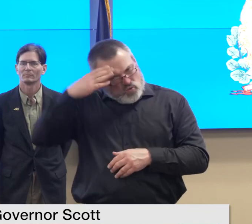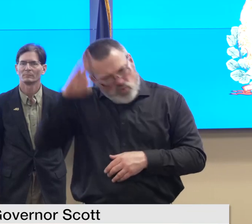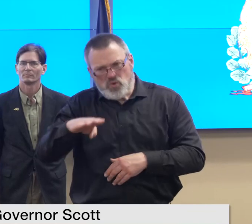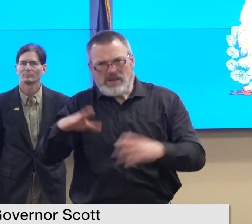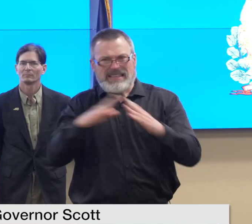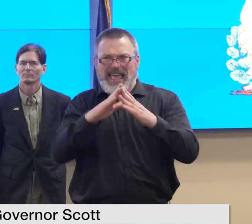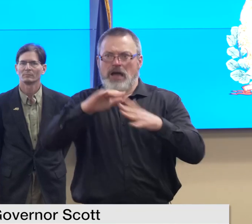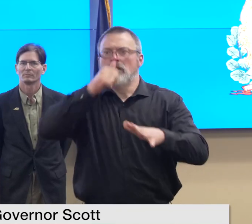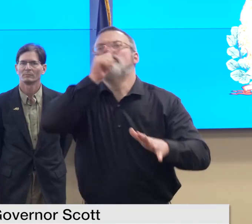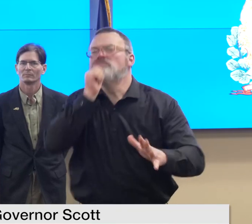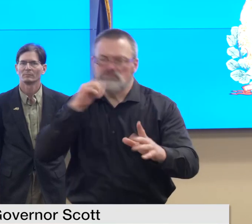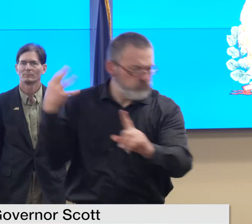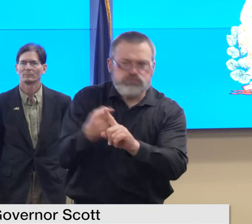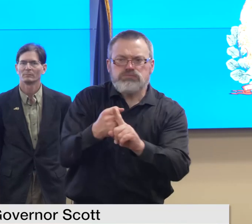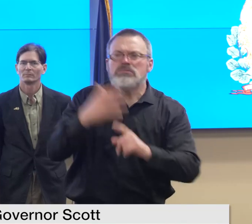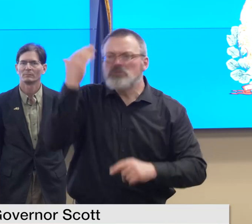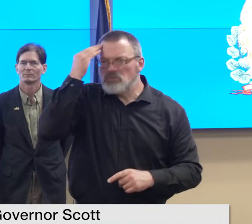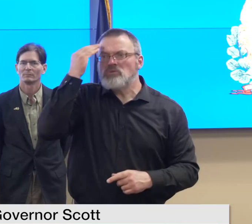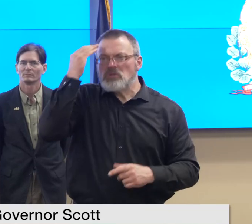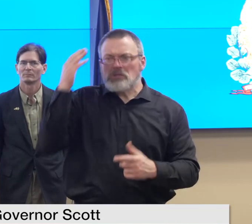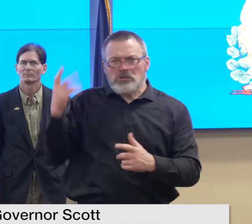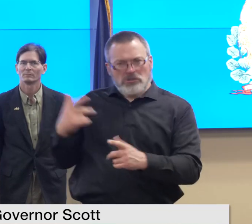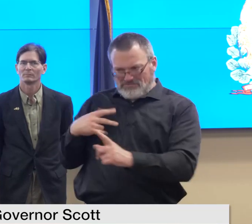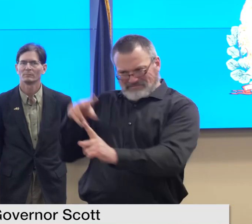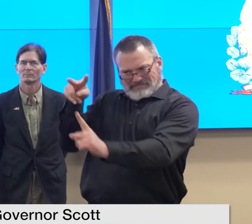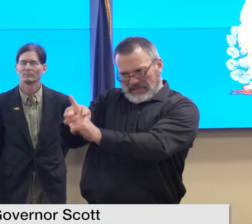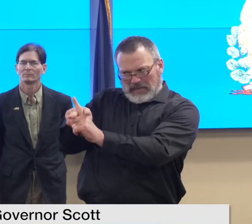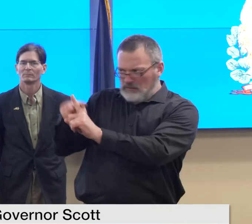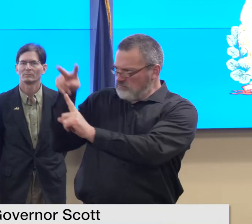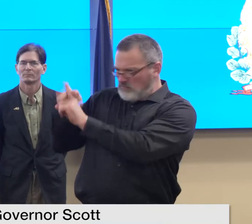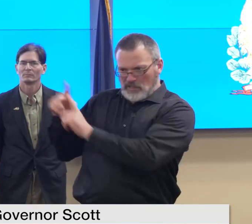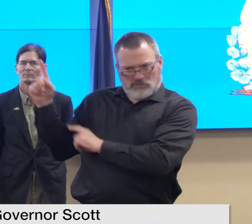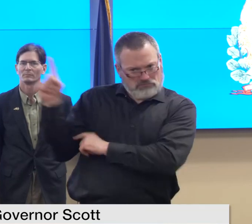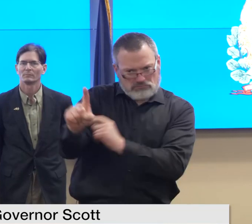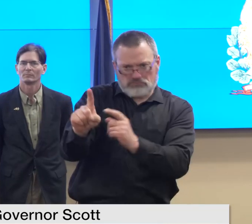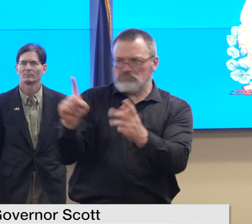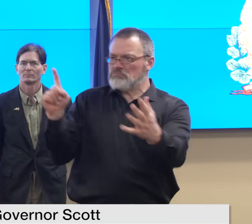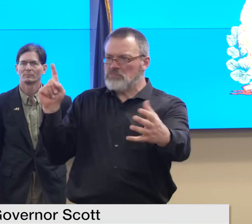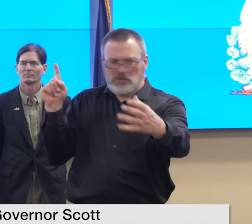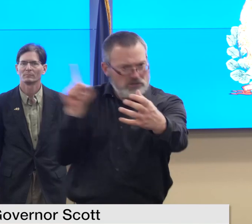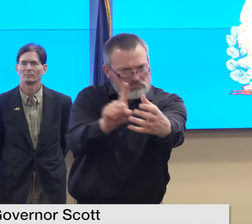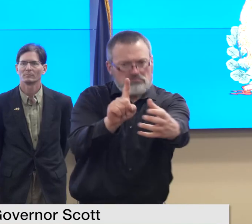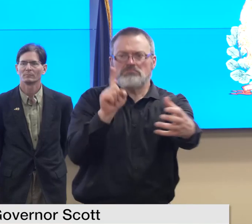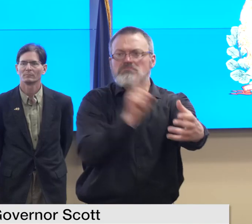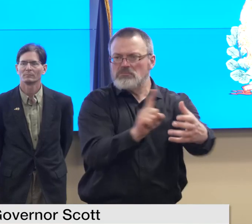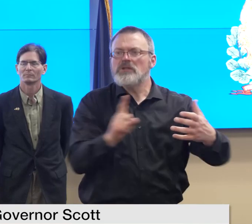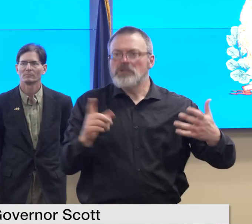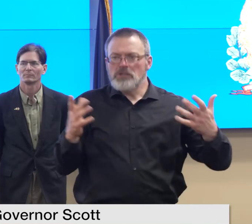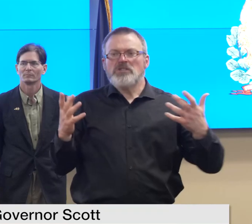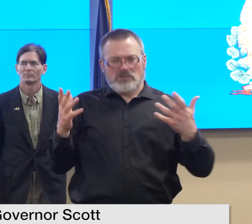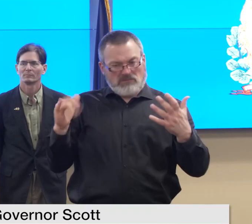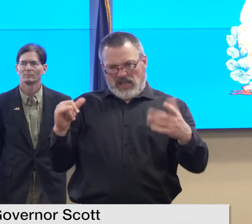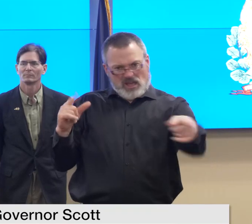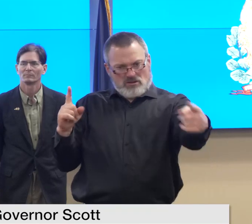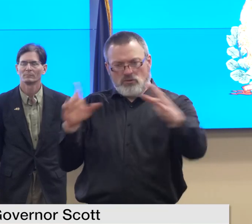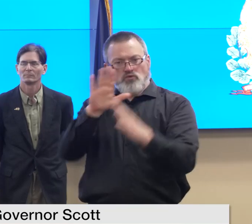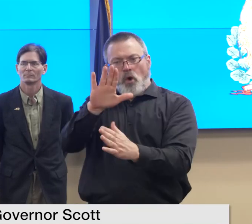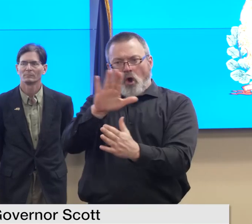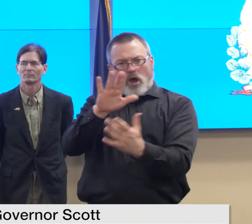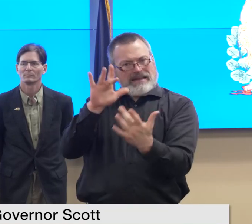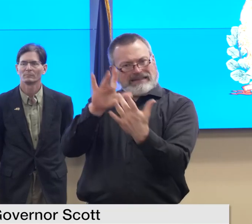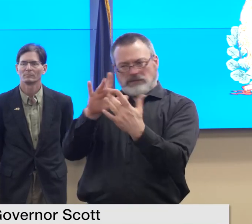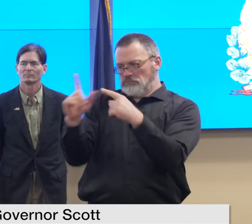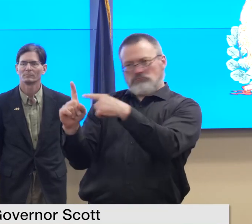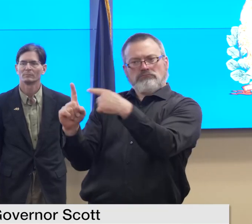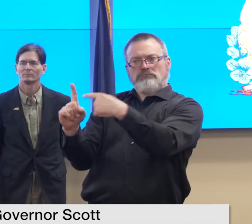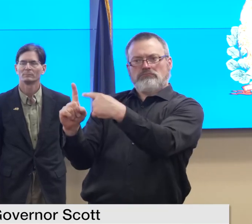a personal liaison for those towns so that they have one-stop shopping i think i don't know this to be true in plainfield but